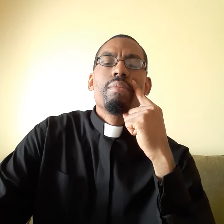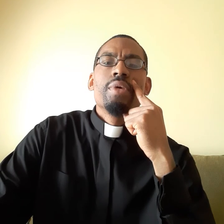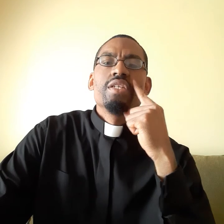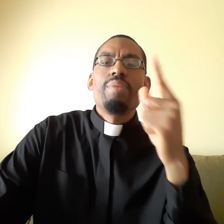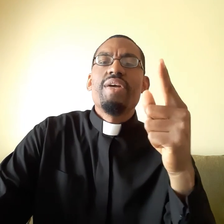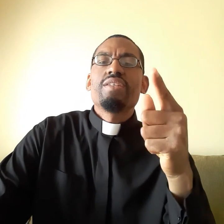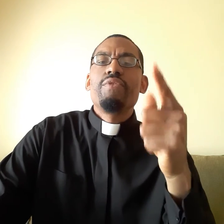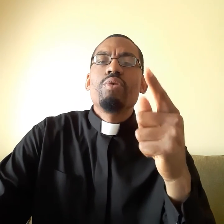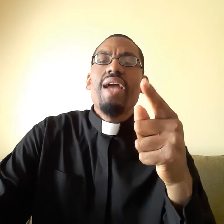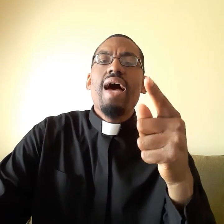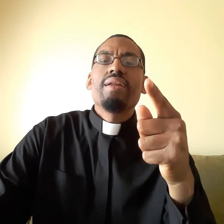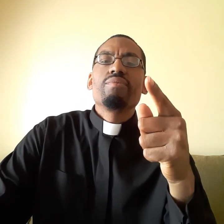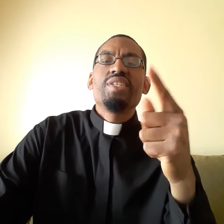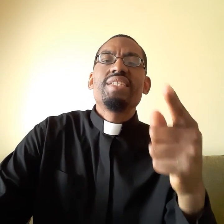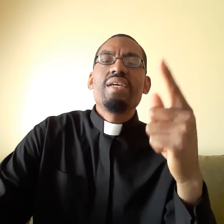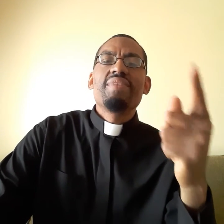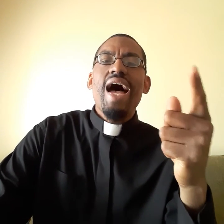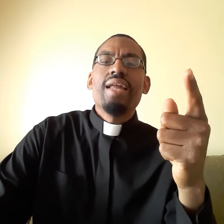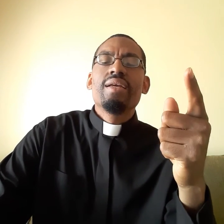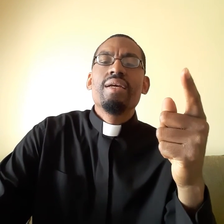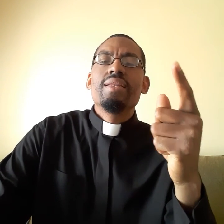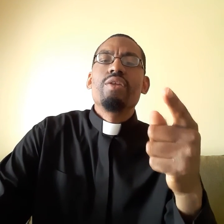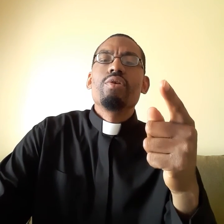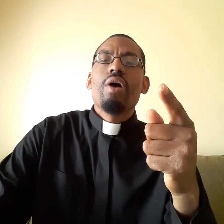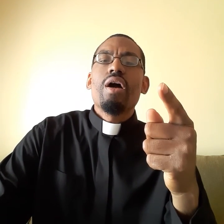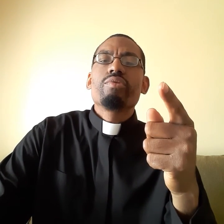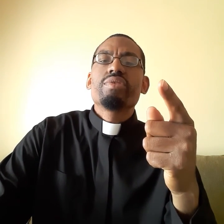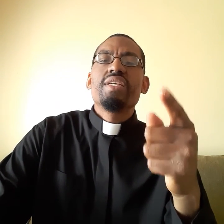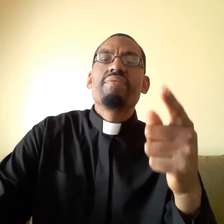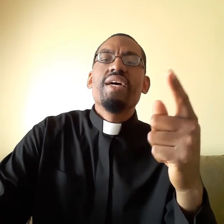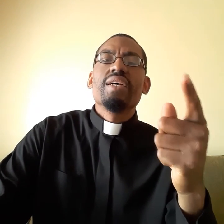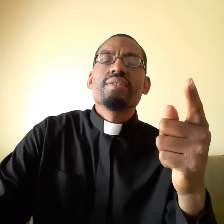See, because if you can't receive that, then you're not going to receive this.